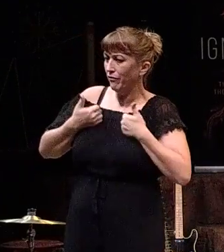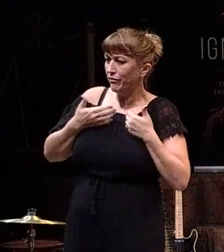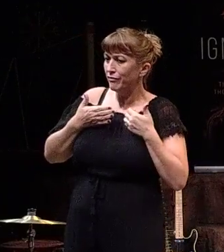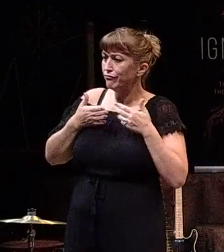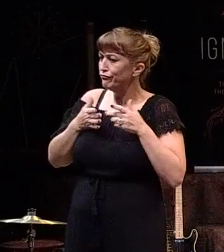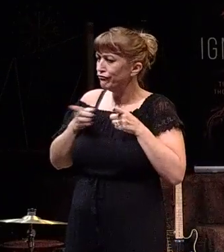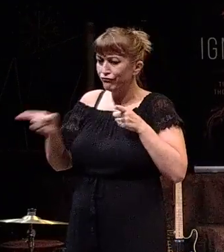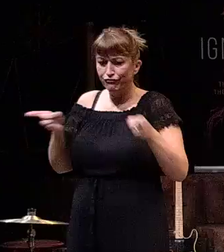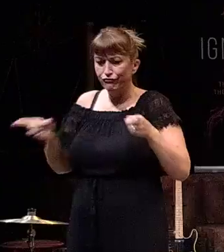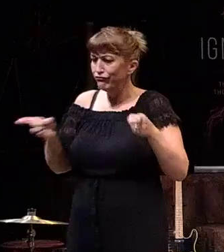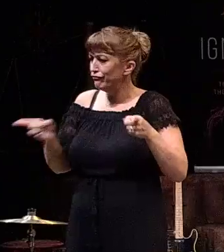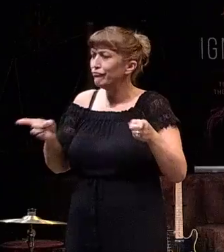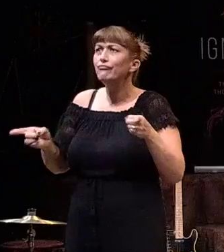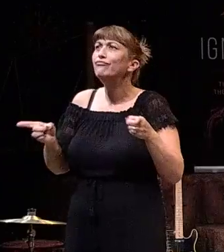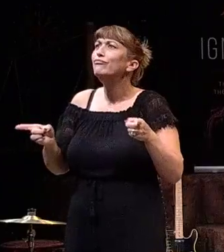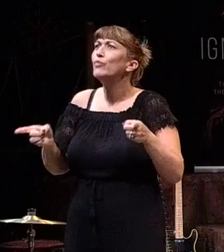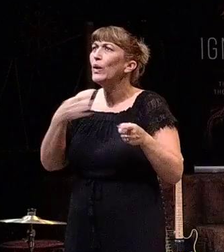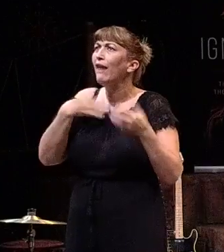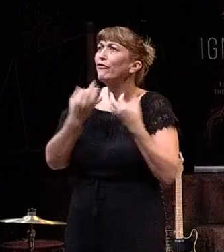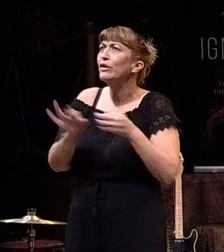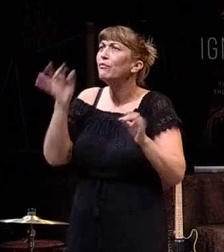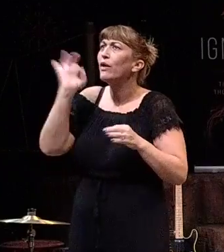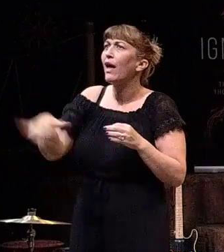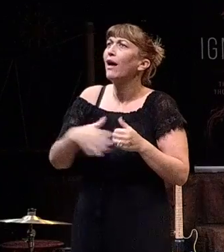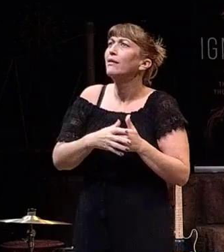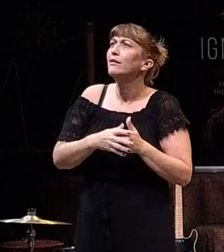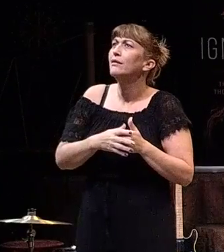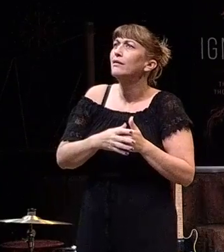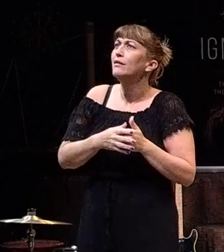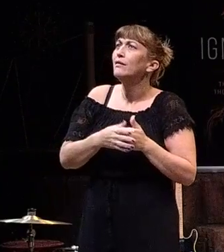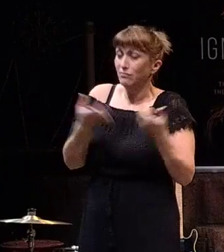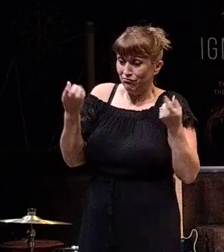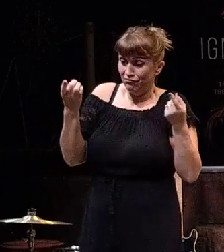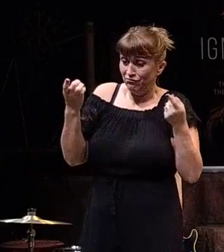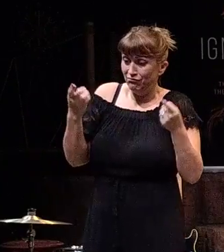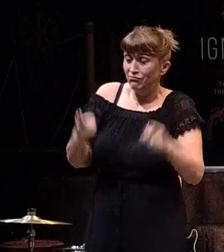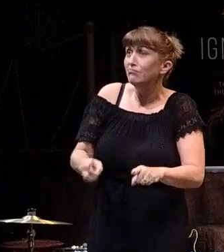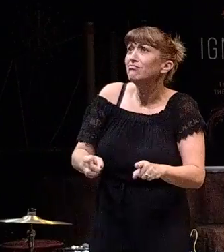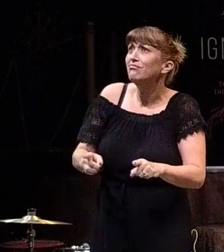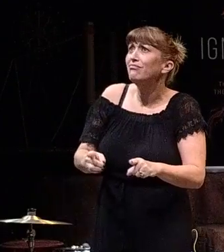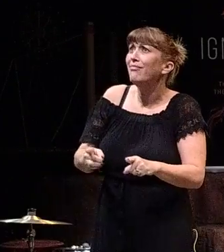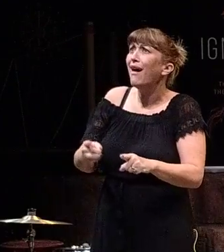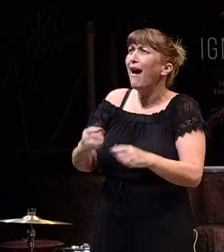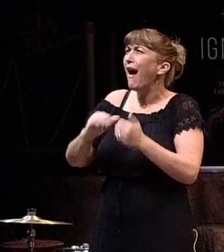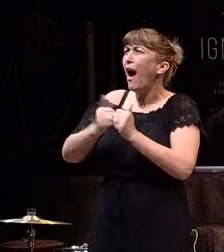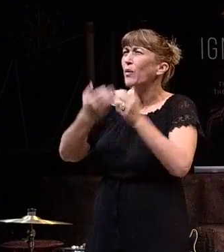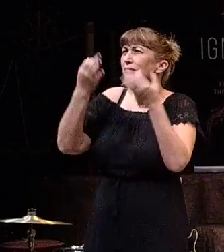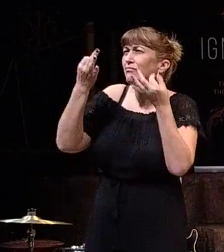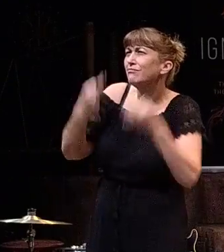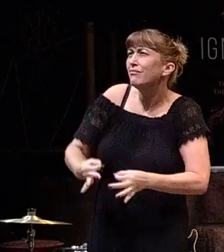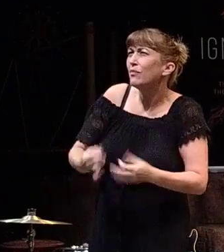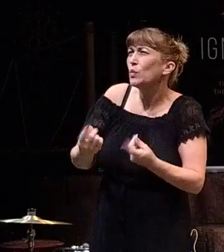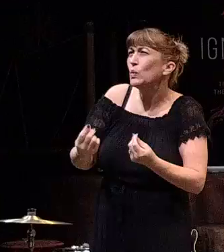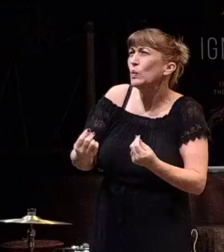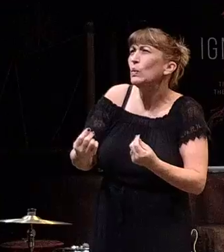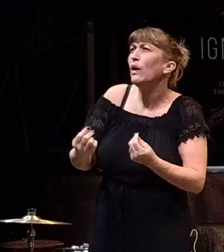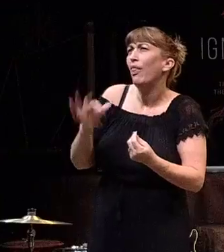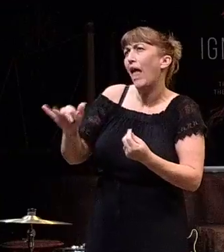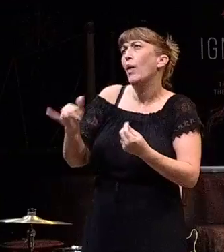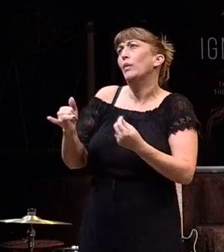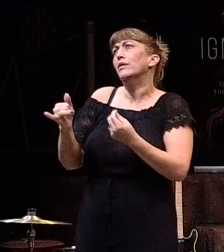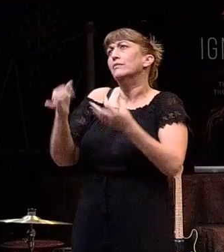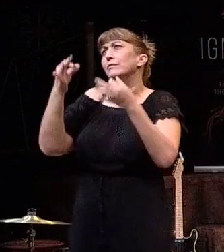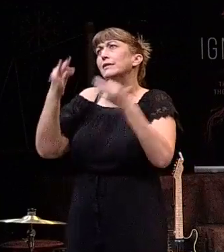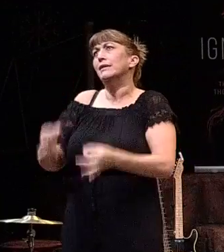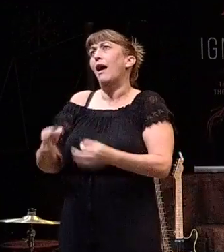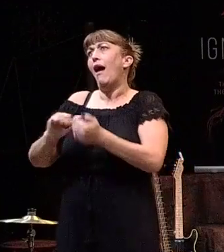And the result is that how we choose our lives to live our lives will determine what our lives will produce.